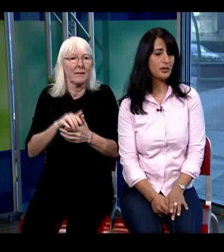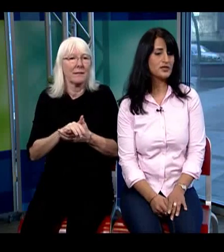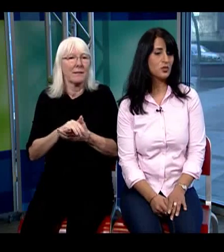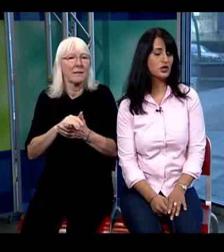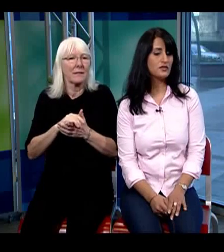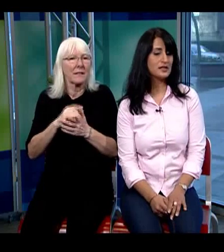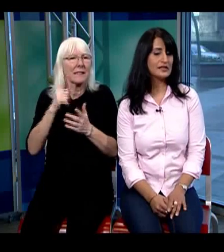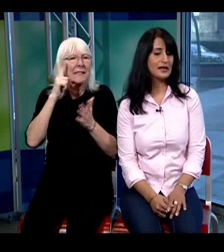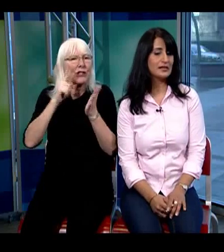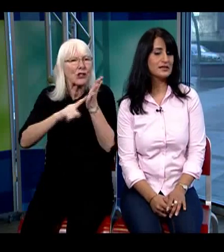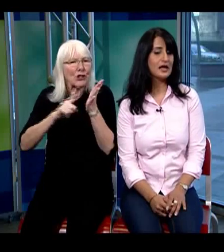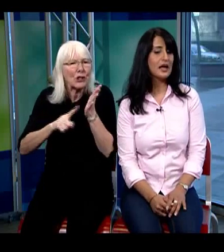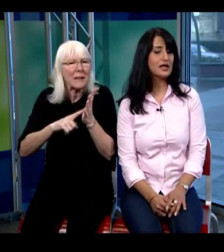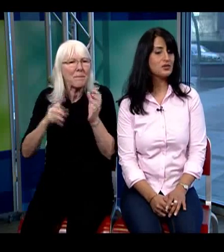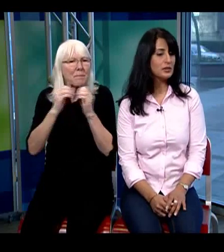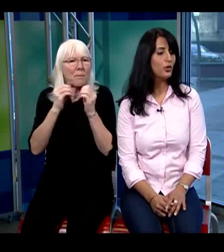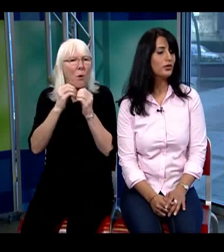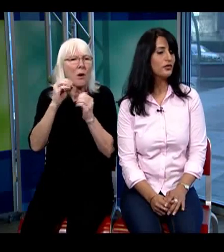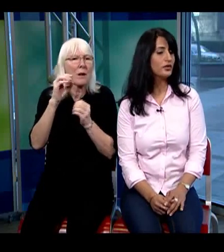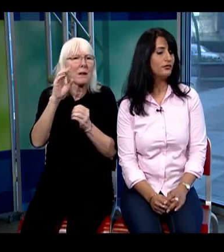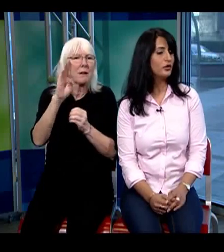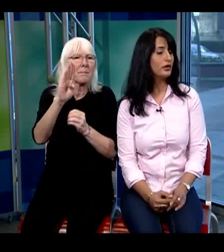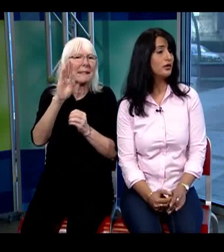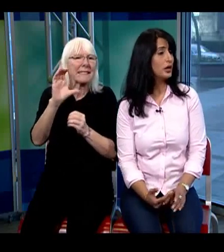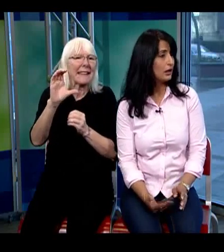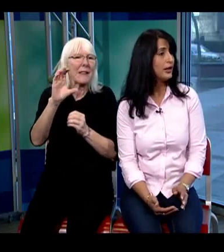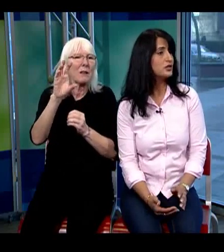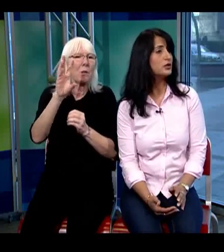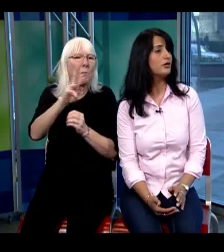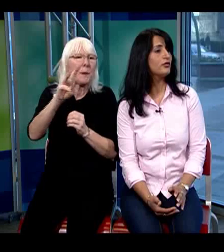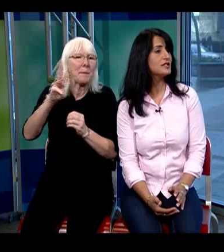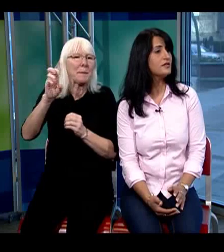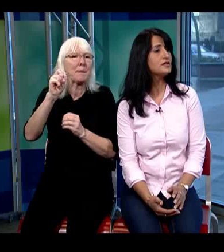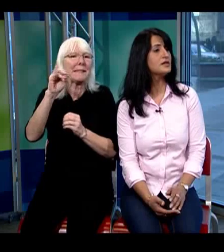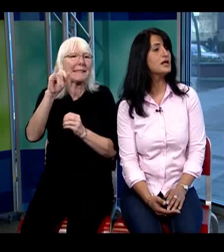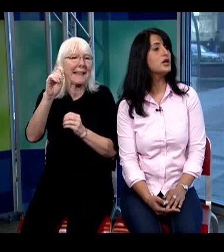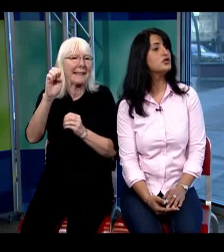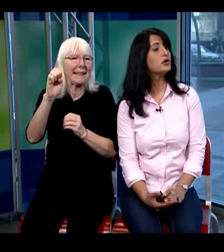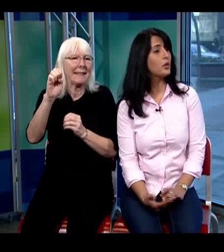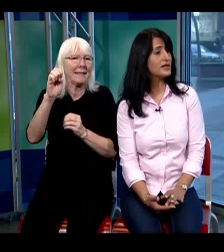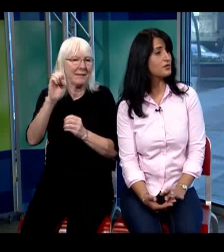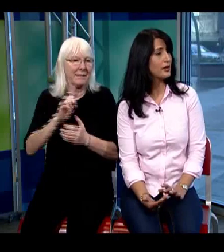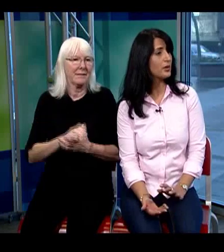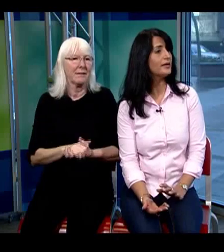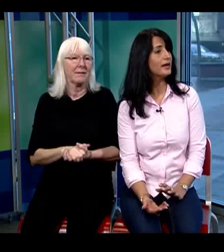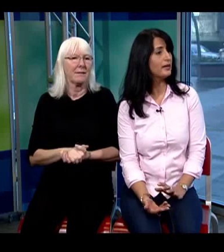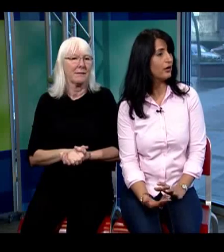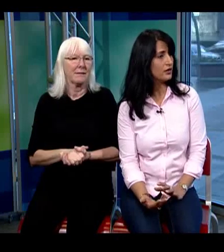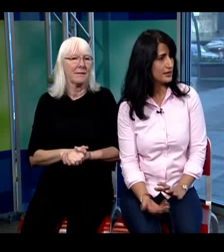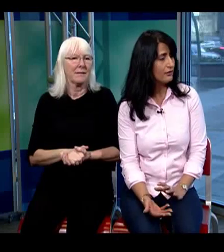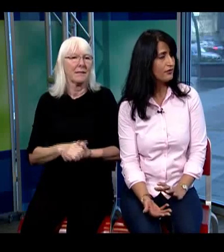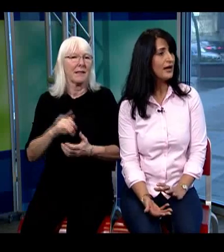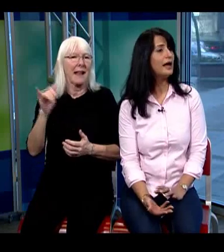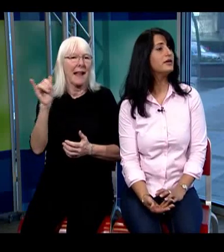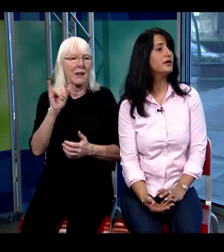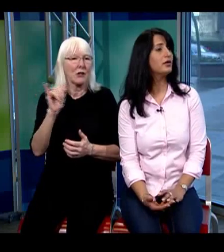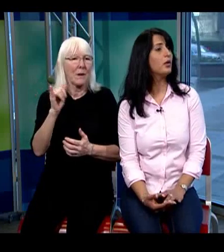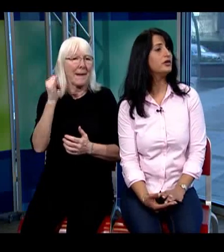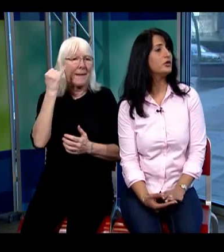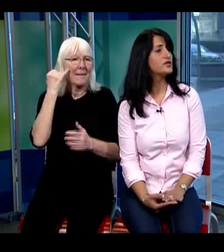base on what you've just said is it's really important for for a client looking for services to request right away that they are deaf and that they require the use